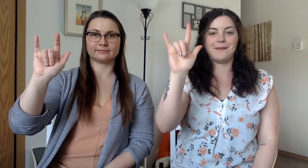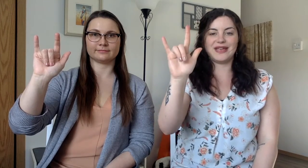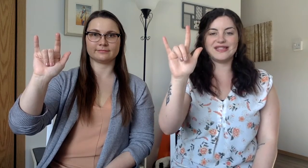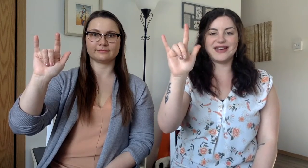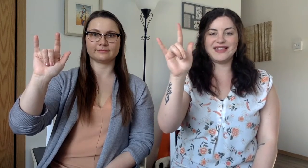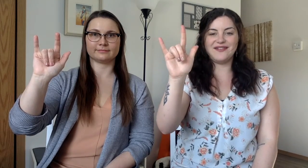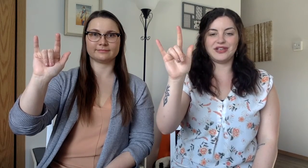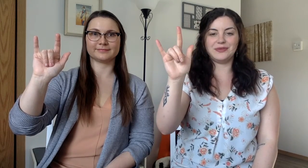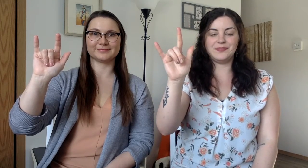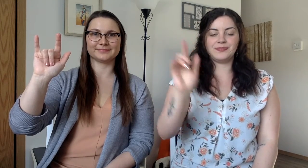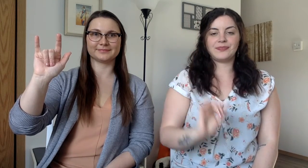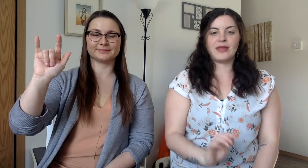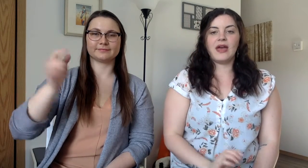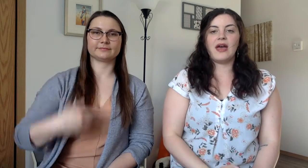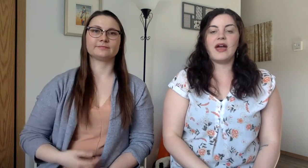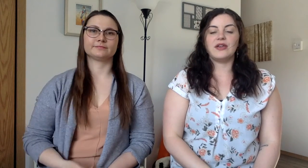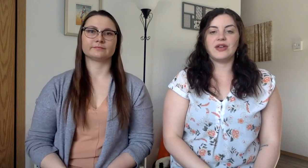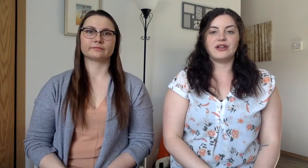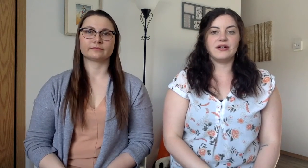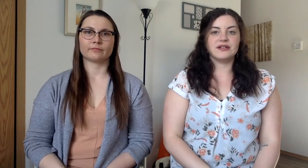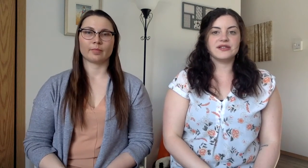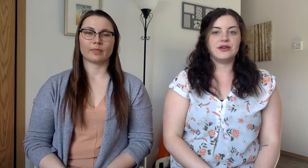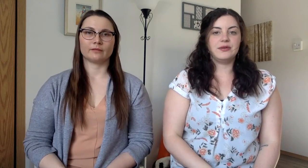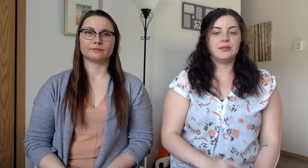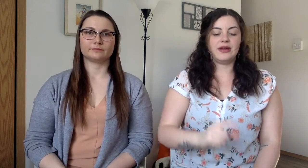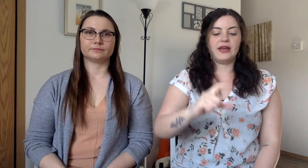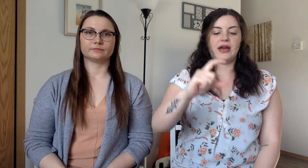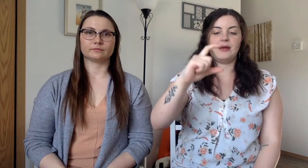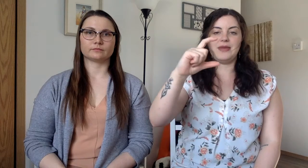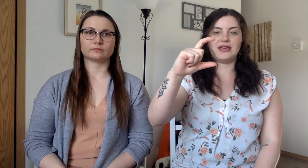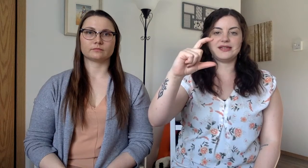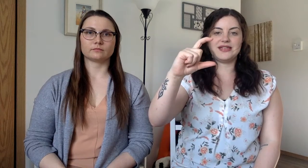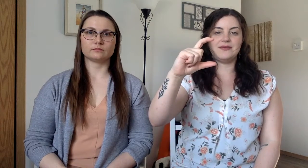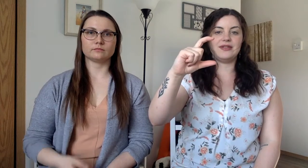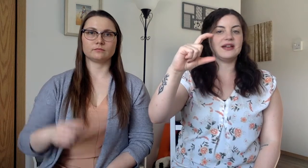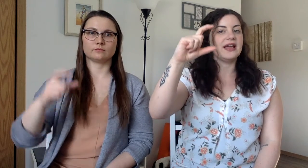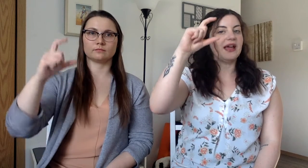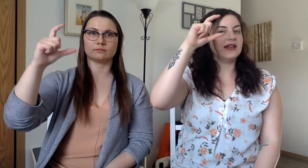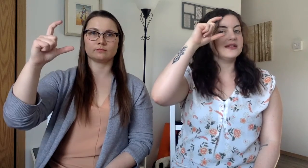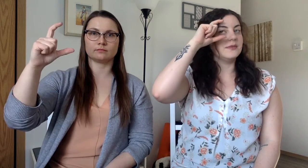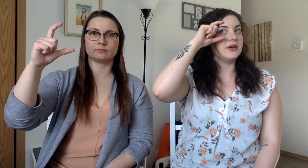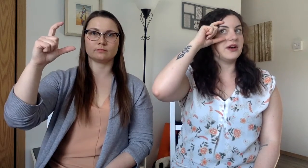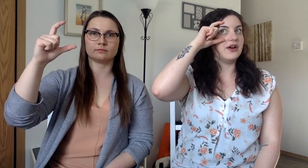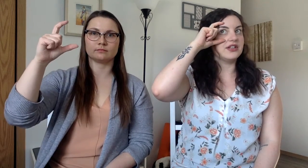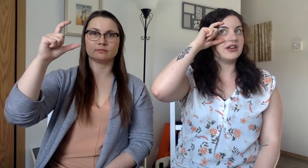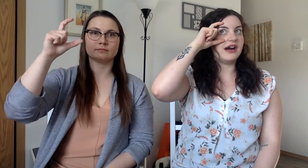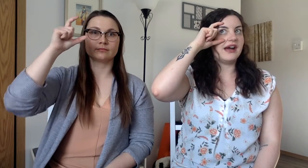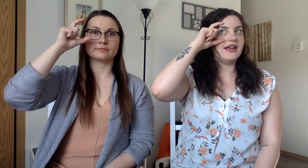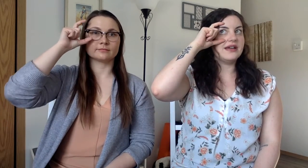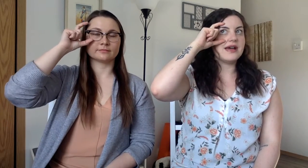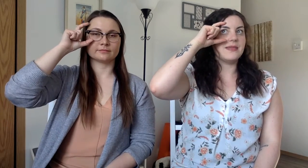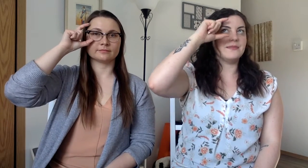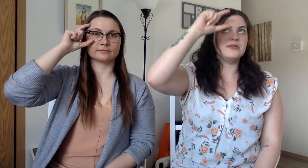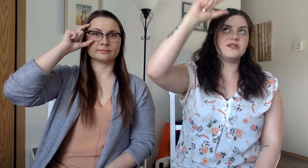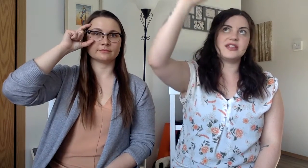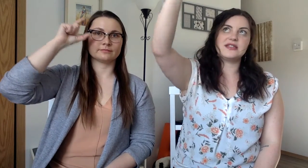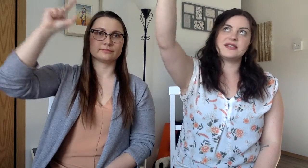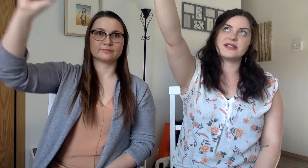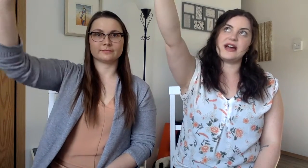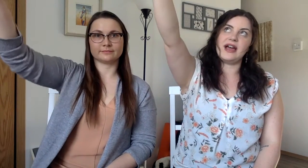means, I love you. You can also put, make a C with your hand and put it on your eye and then move it to the sky